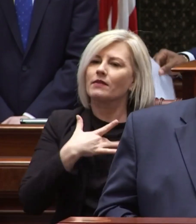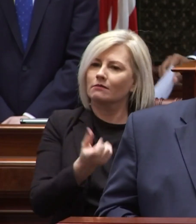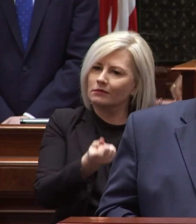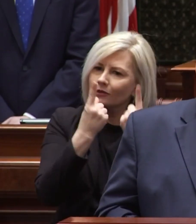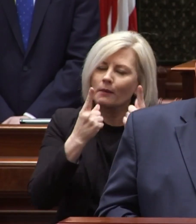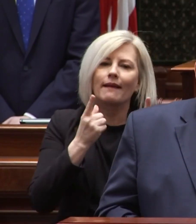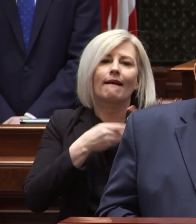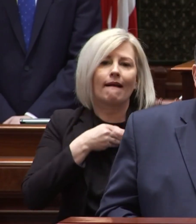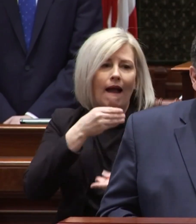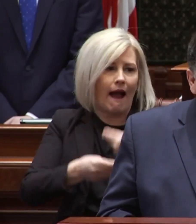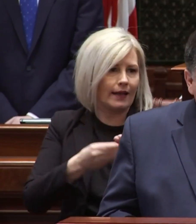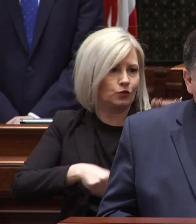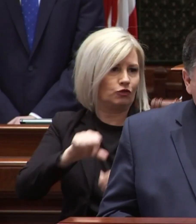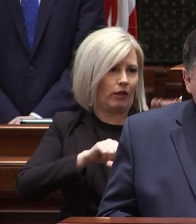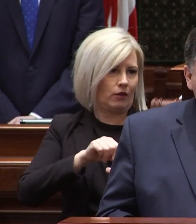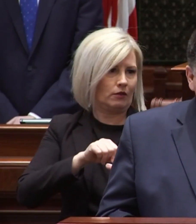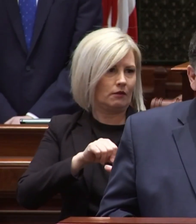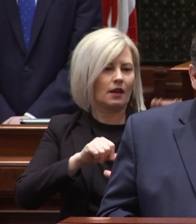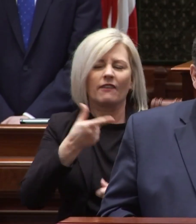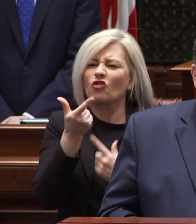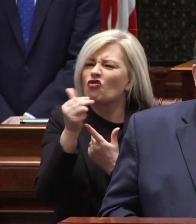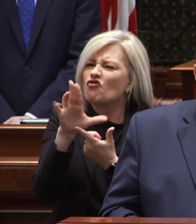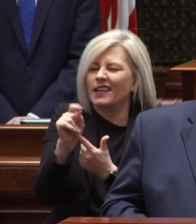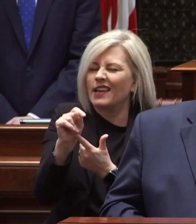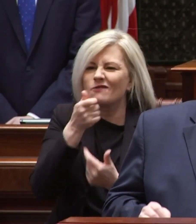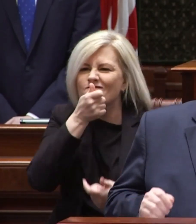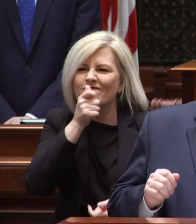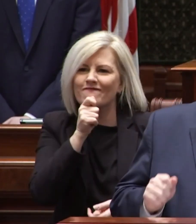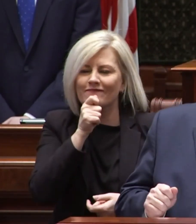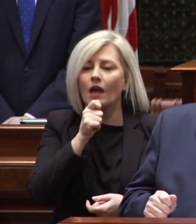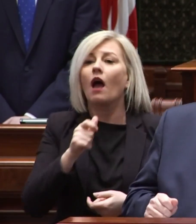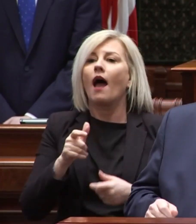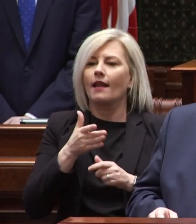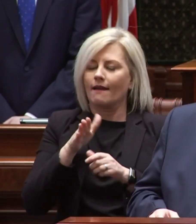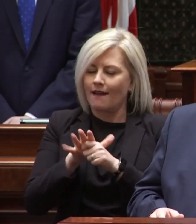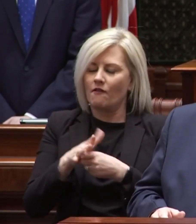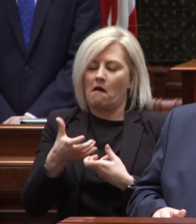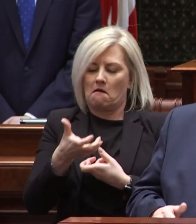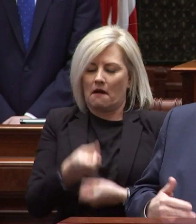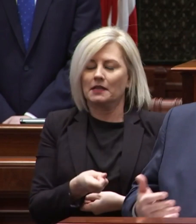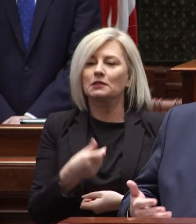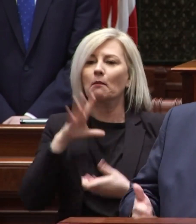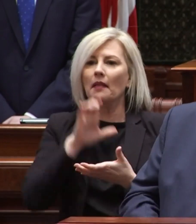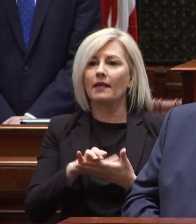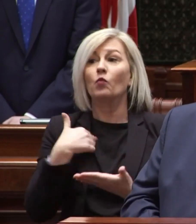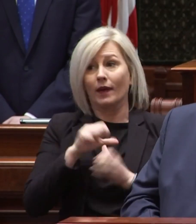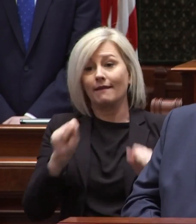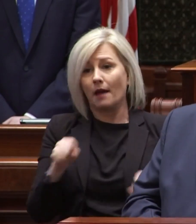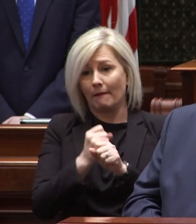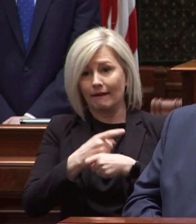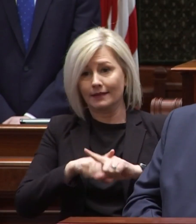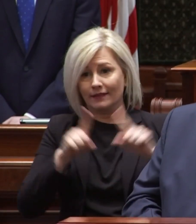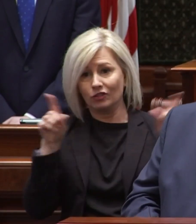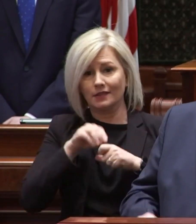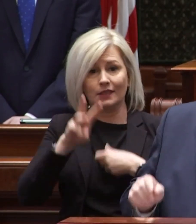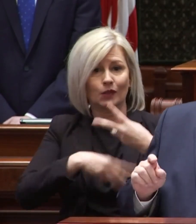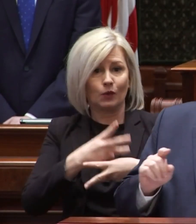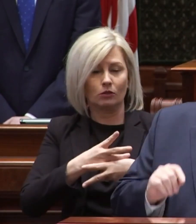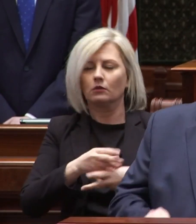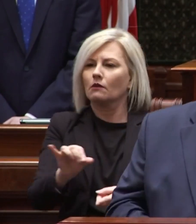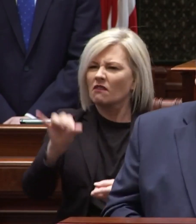to one another, enough grit to persevere, and just enough confidence to believe that we can make a difference in this world.